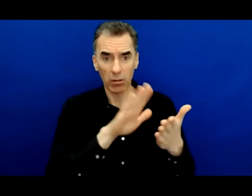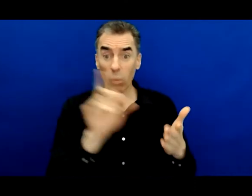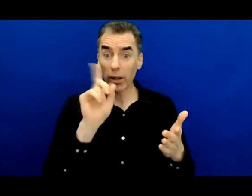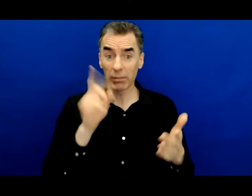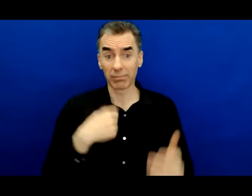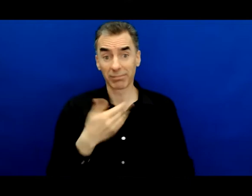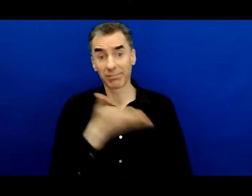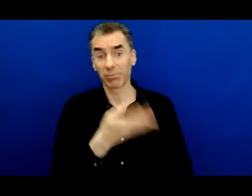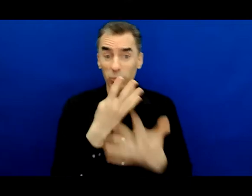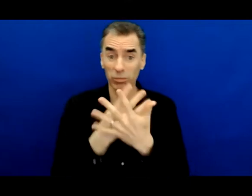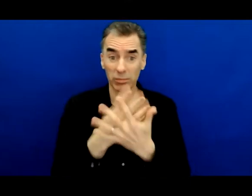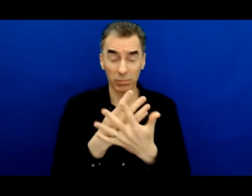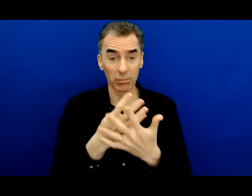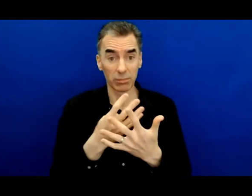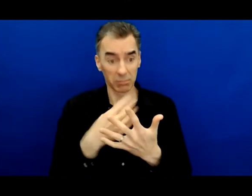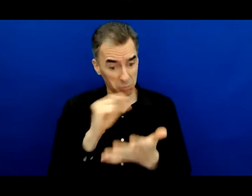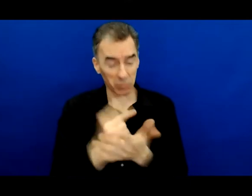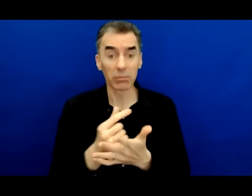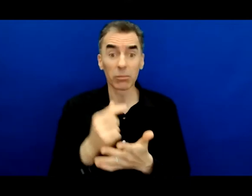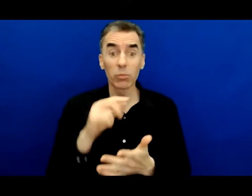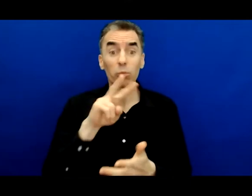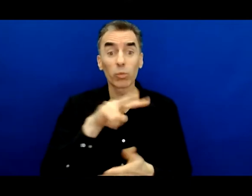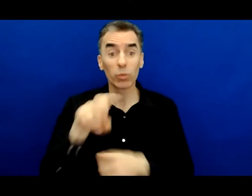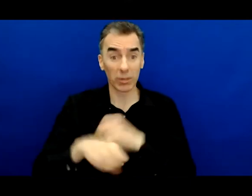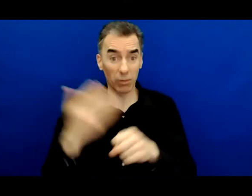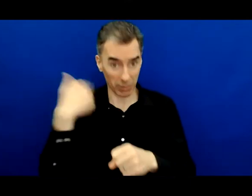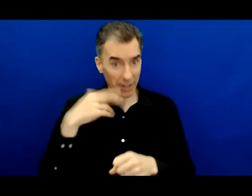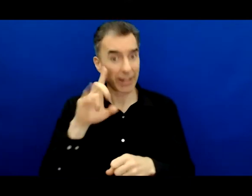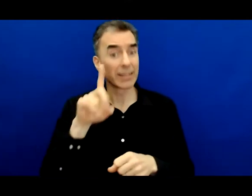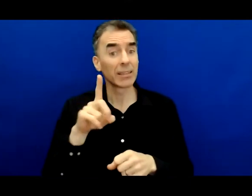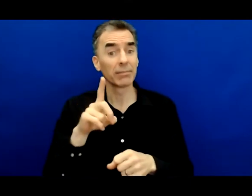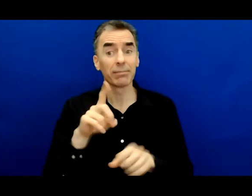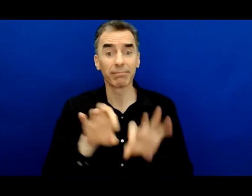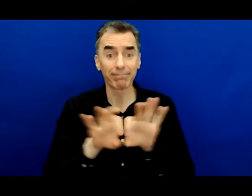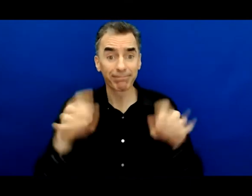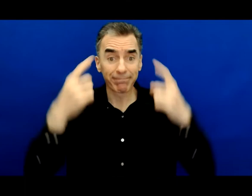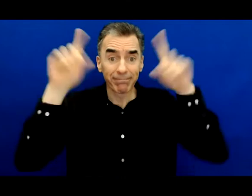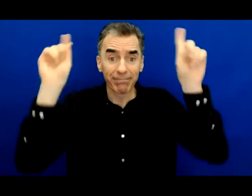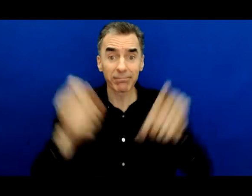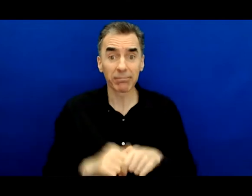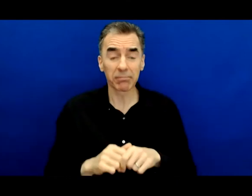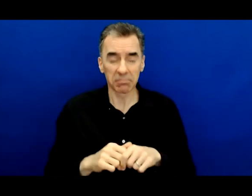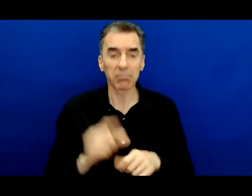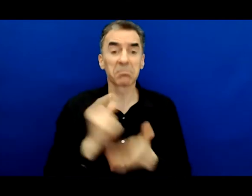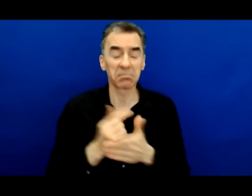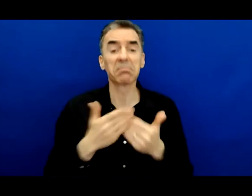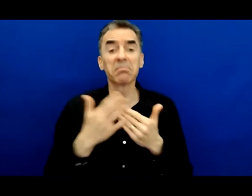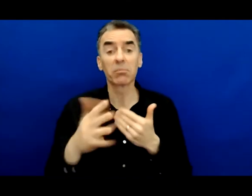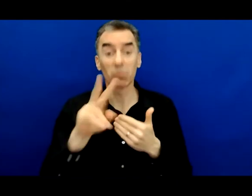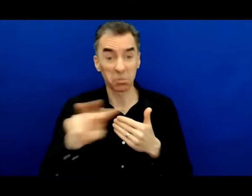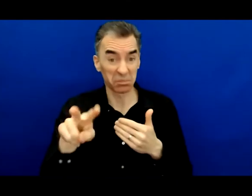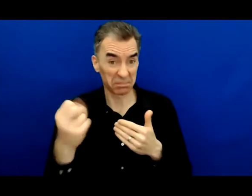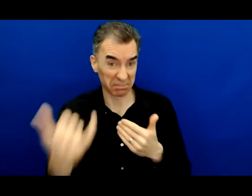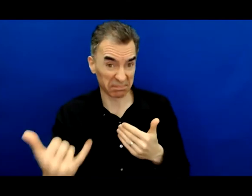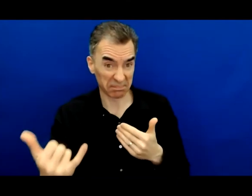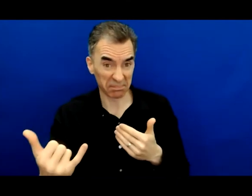It was 22 years ago and I earned a quality liberal arts degree. 22 years after my own graduation, I've come gradually to